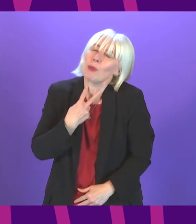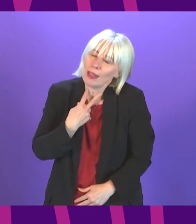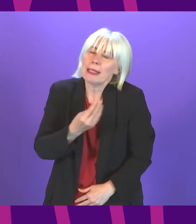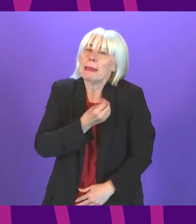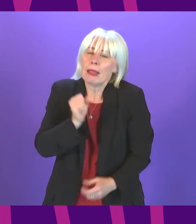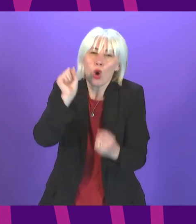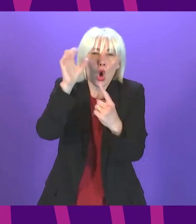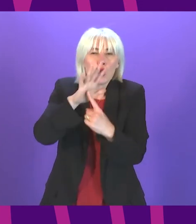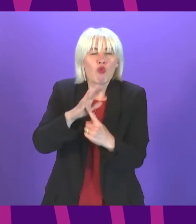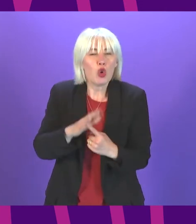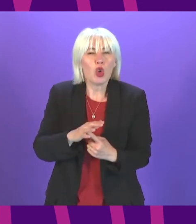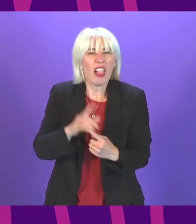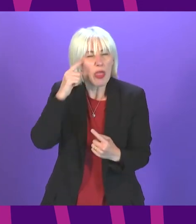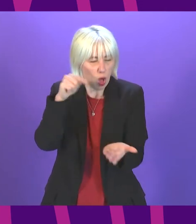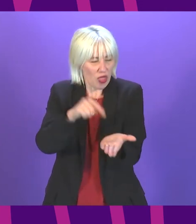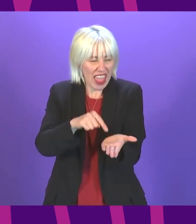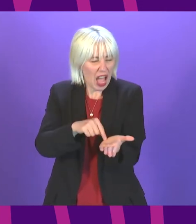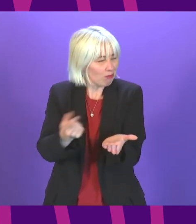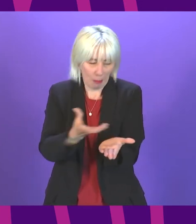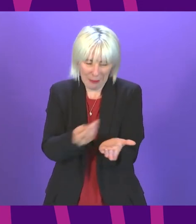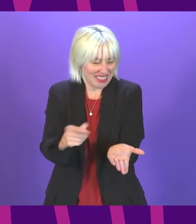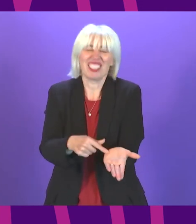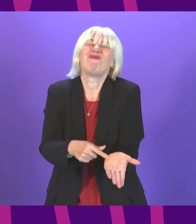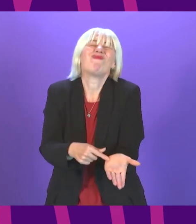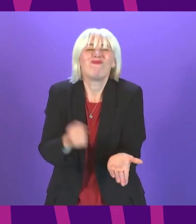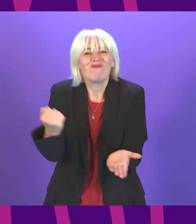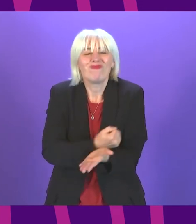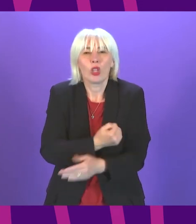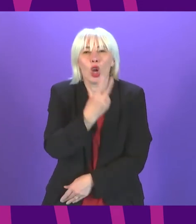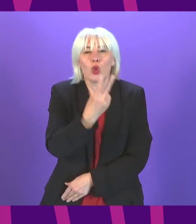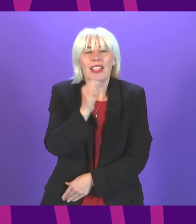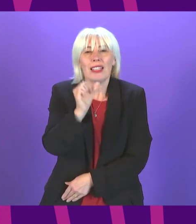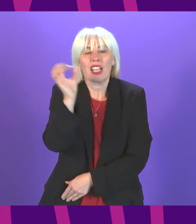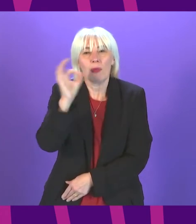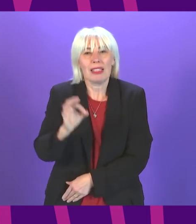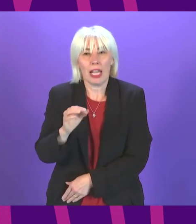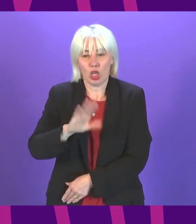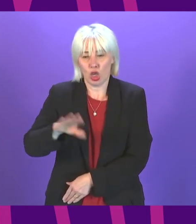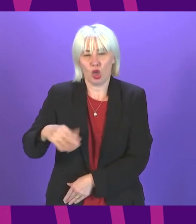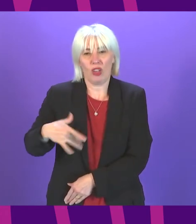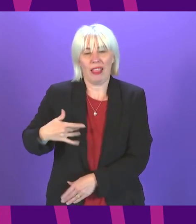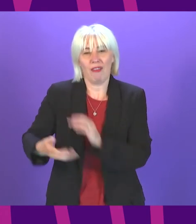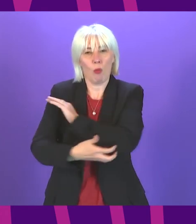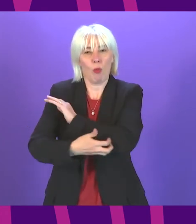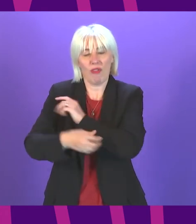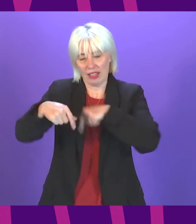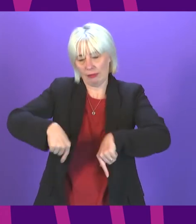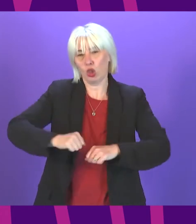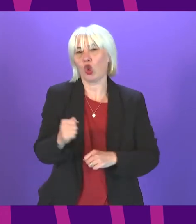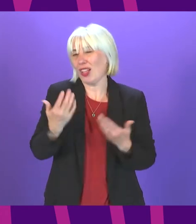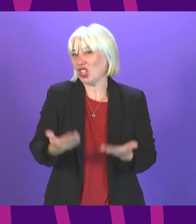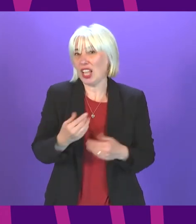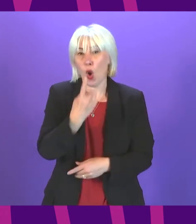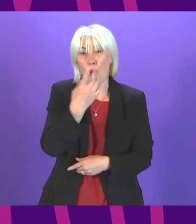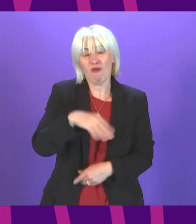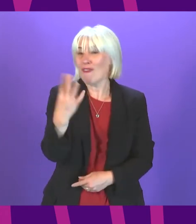the crucial things I had hoped would here today are missing 26% of children live in poverty in Scotland today that's one